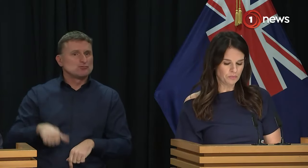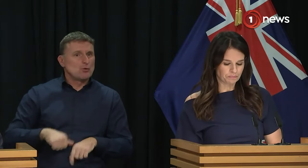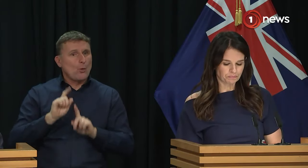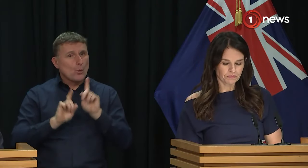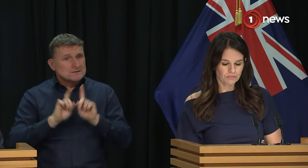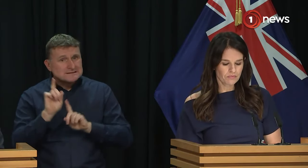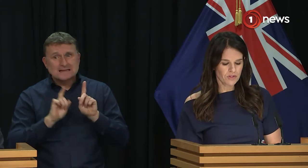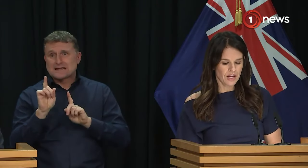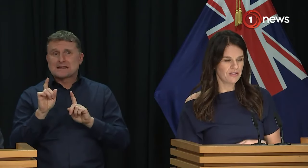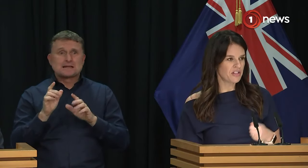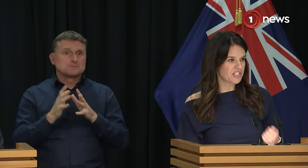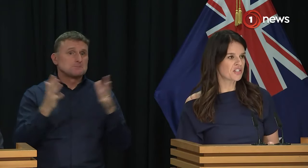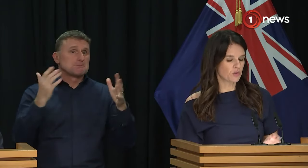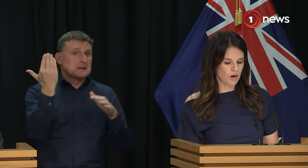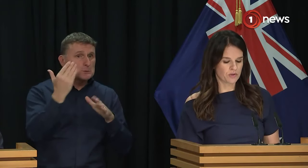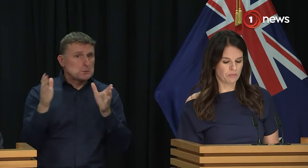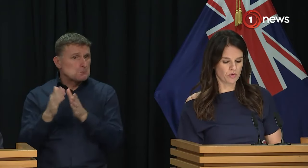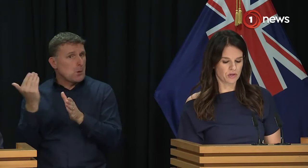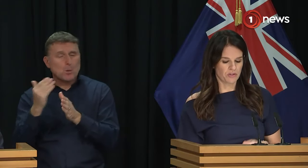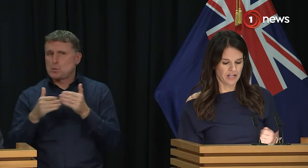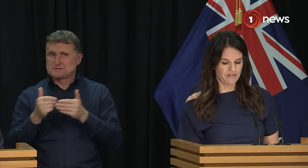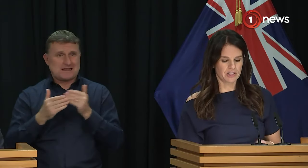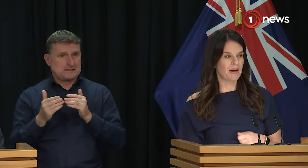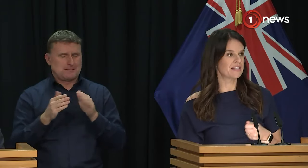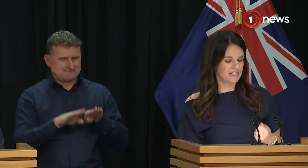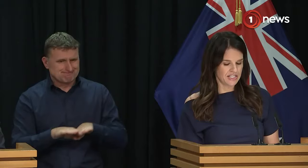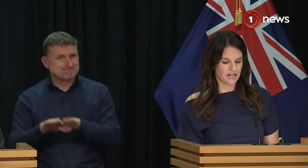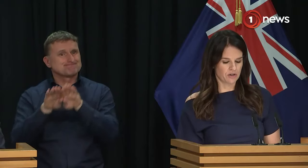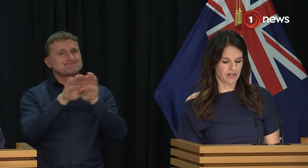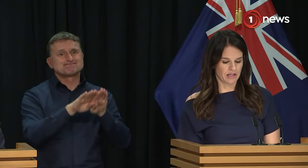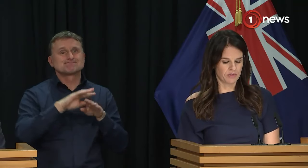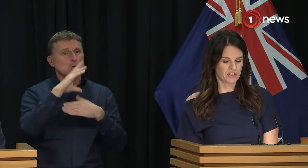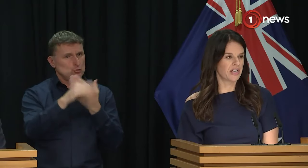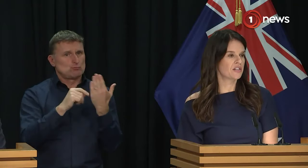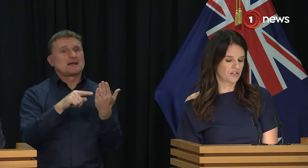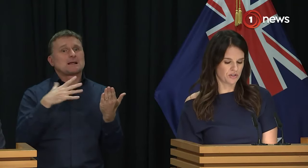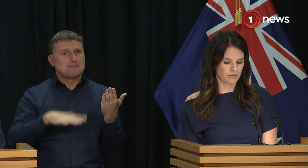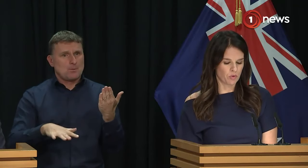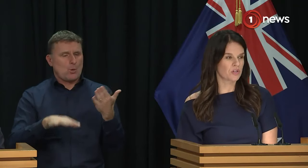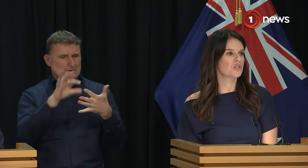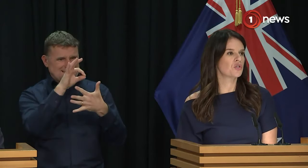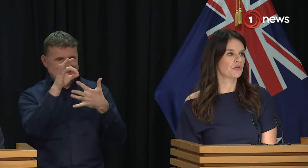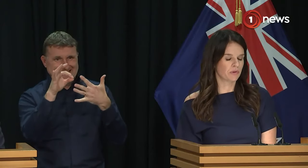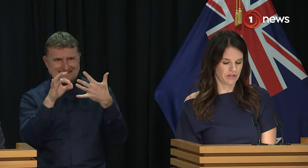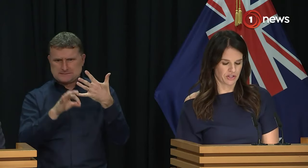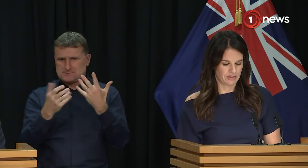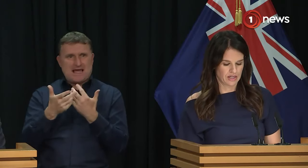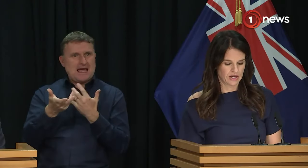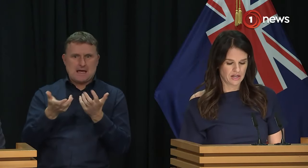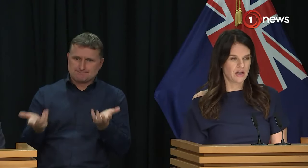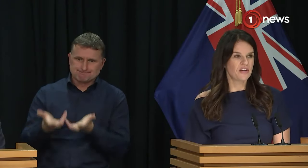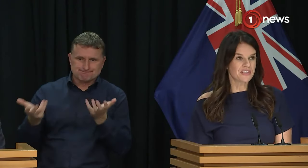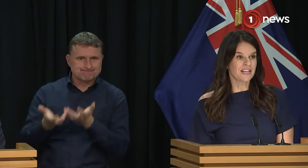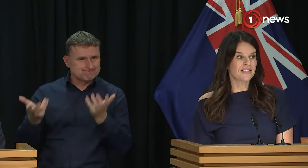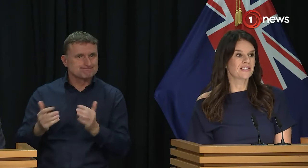go to school and that their teachers are well supported with an evidence-based detailed curriculum designed to support student progression.